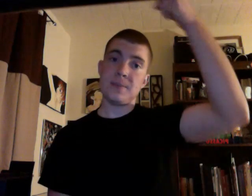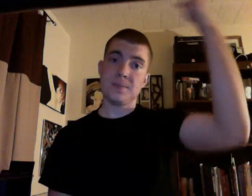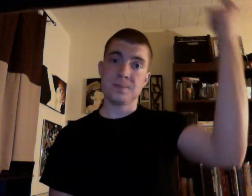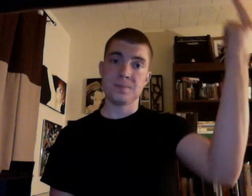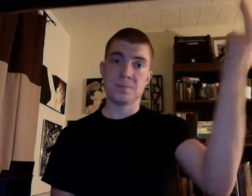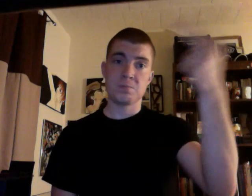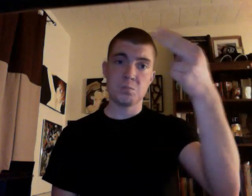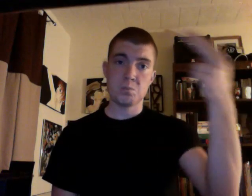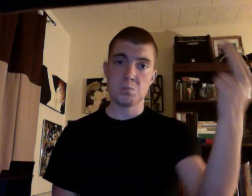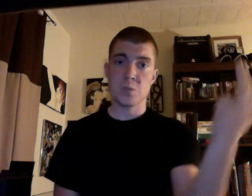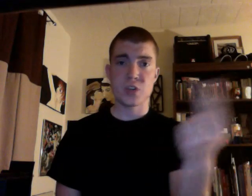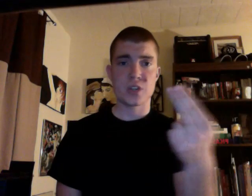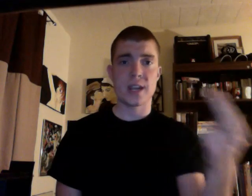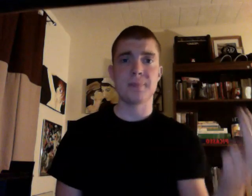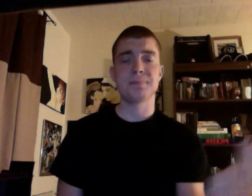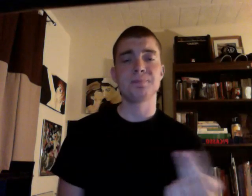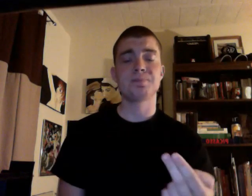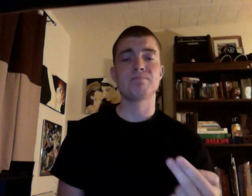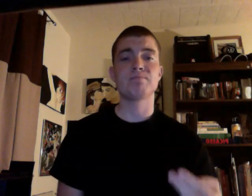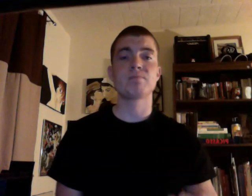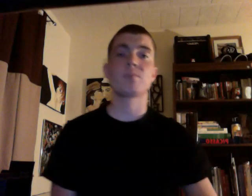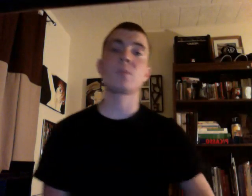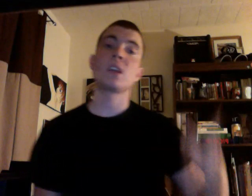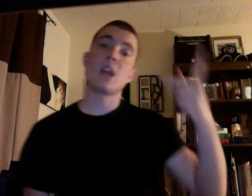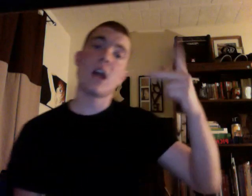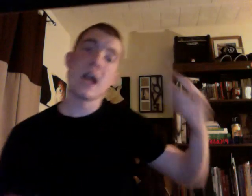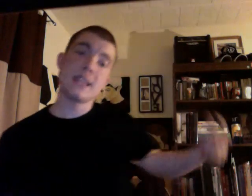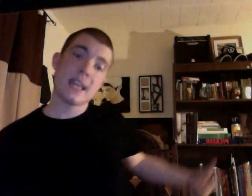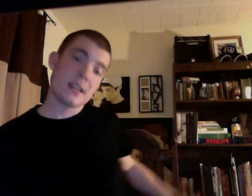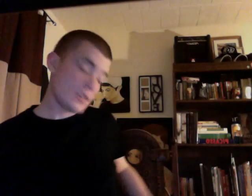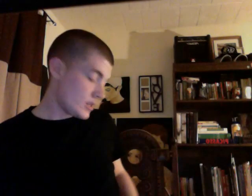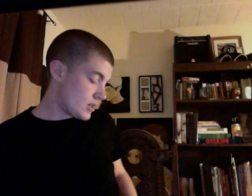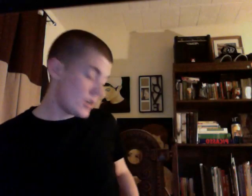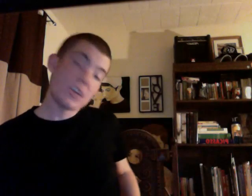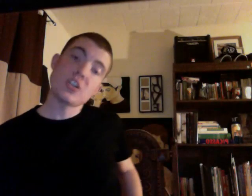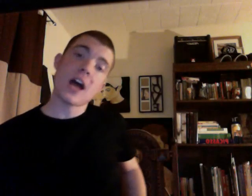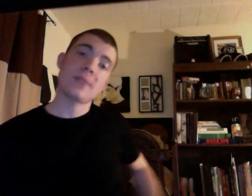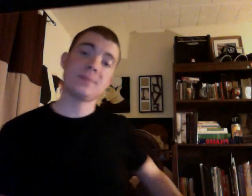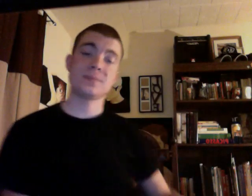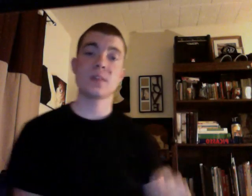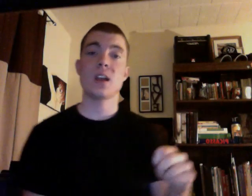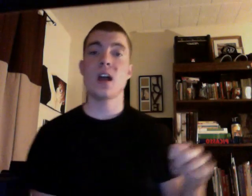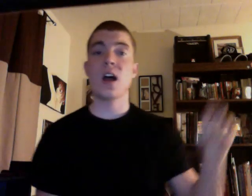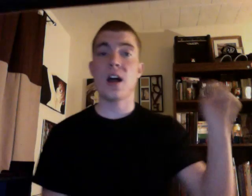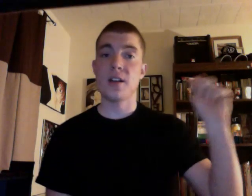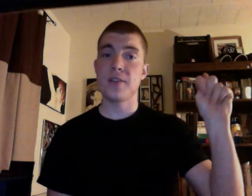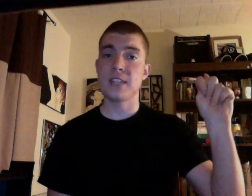Every Thursday, I take a shot of tea,